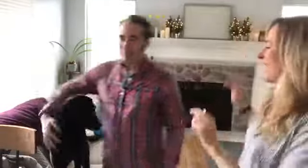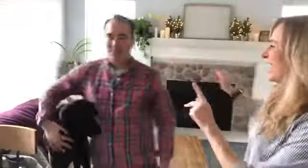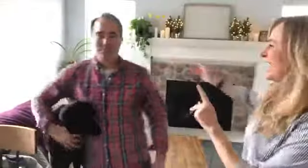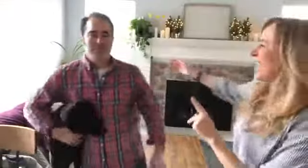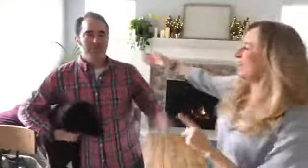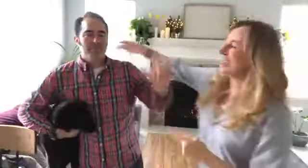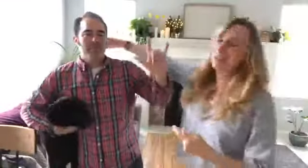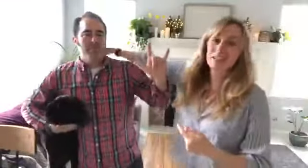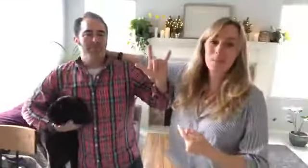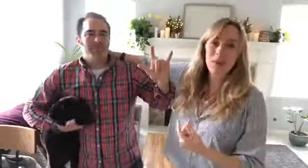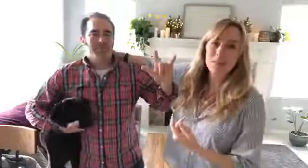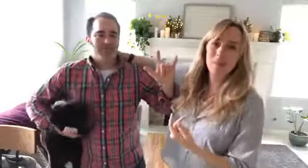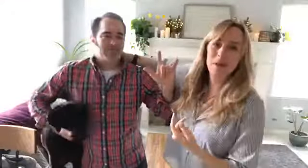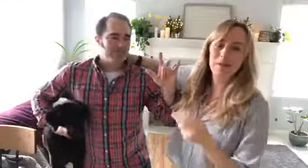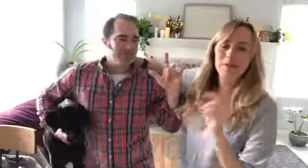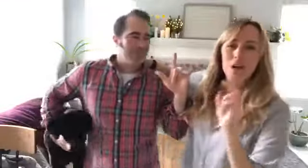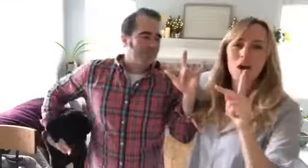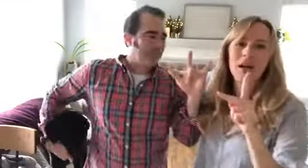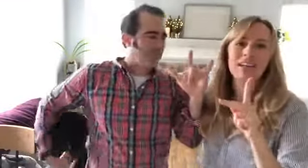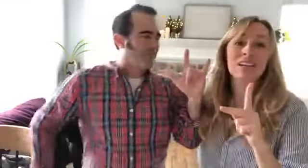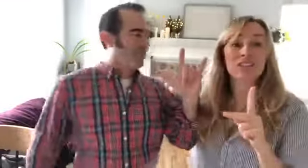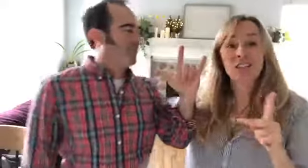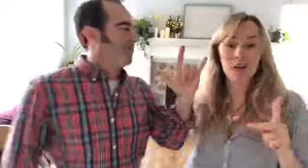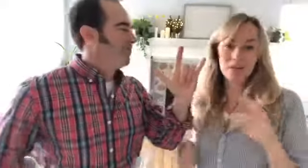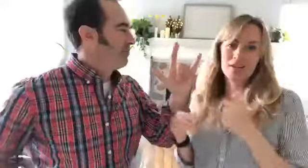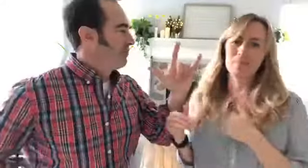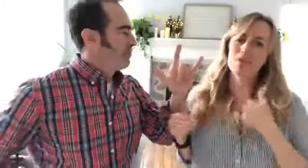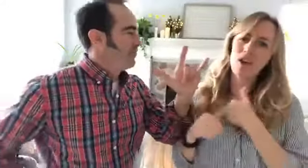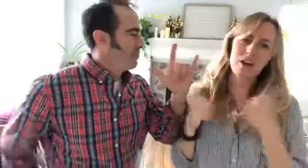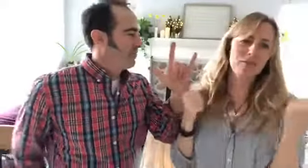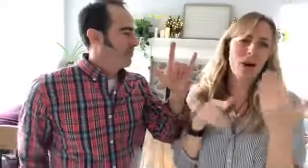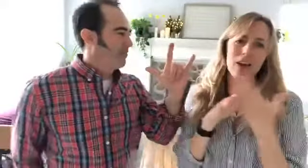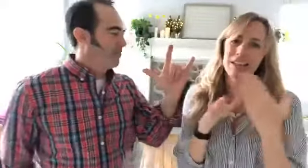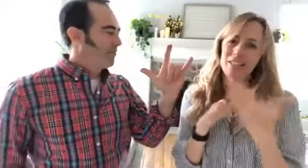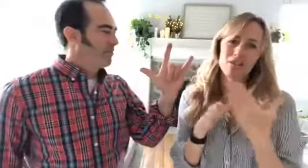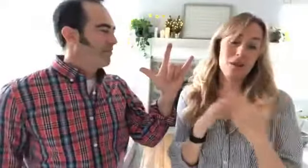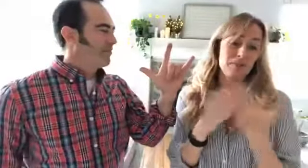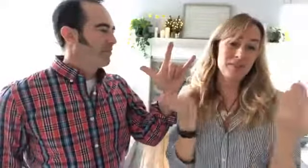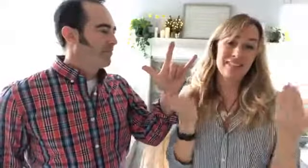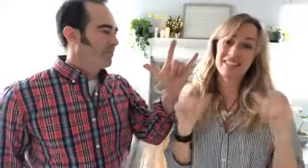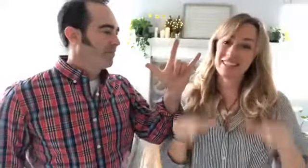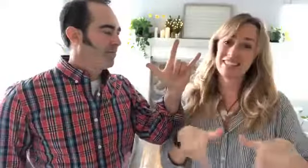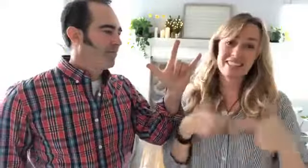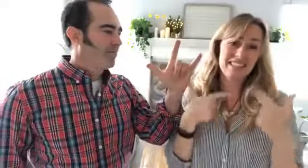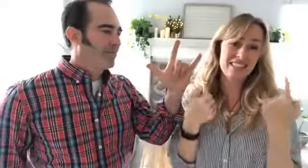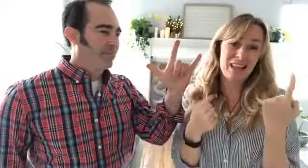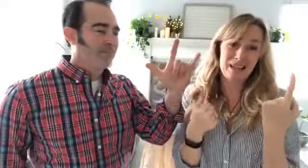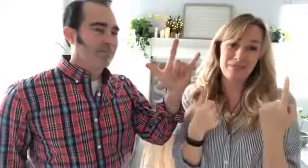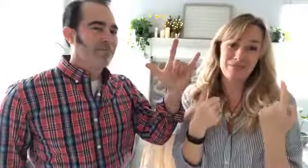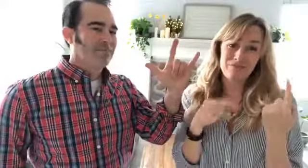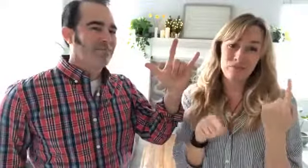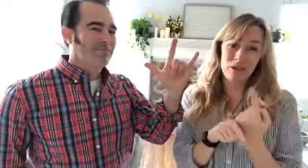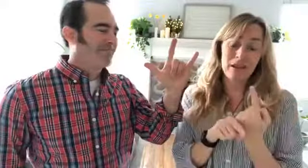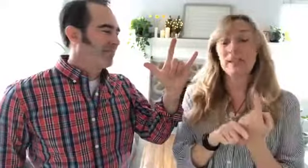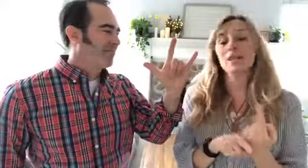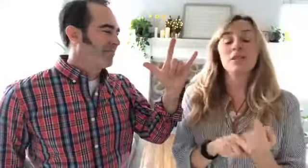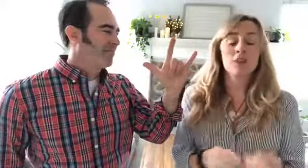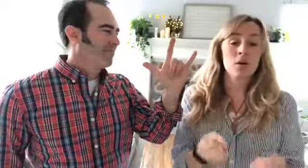okay so back to my mom okay so I'm sorry for all the interruptions this this is life right so